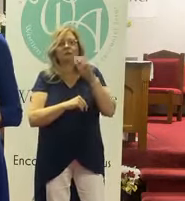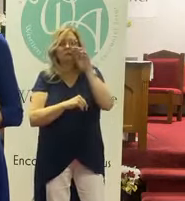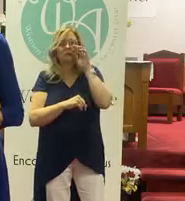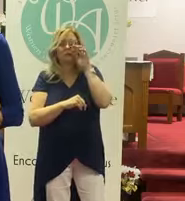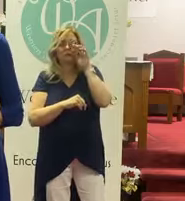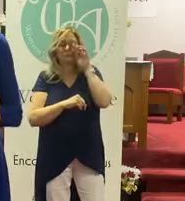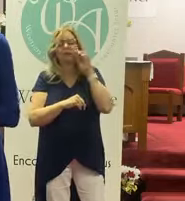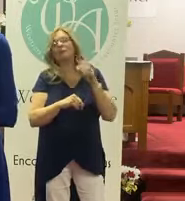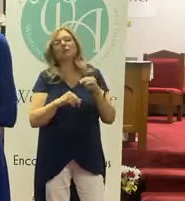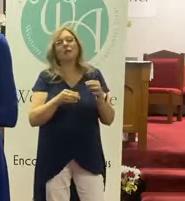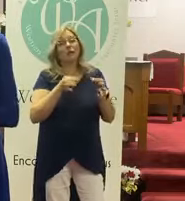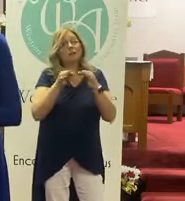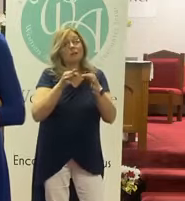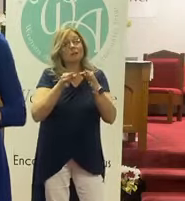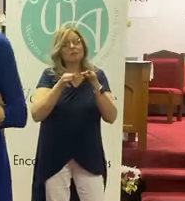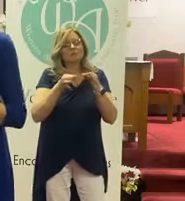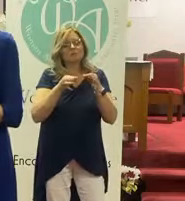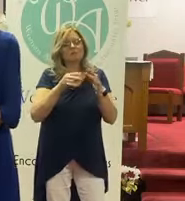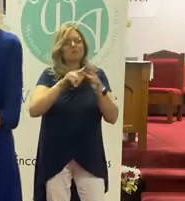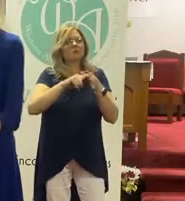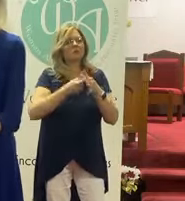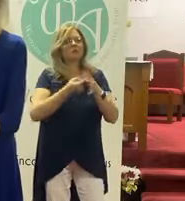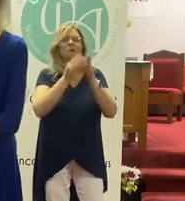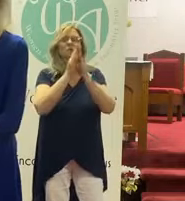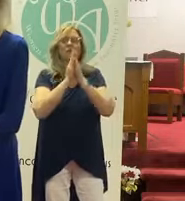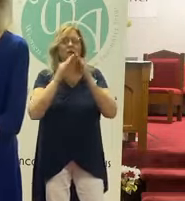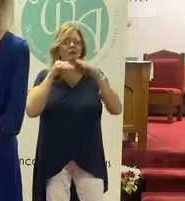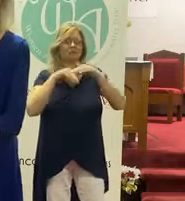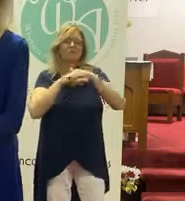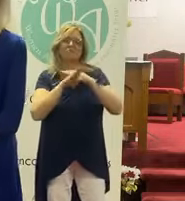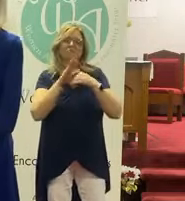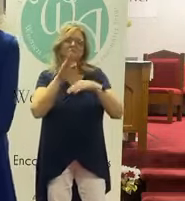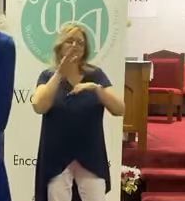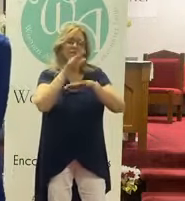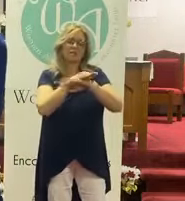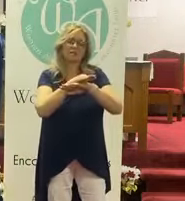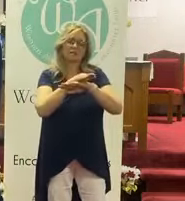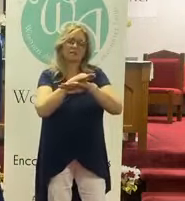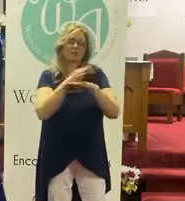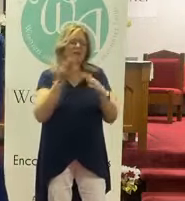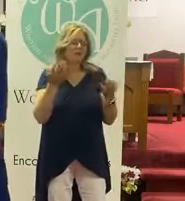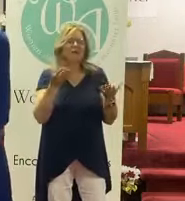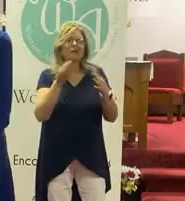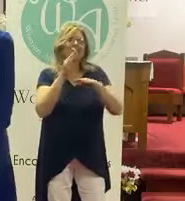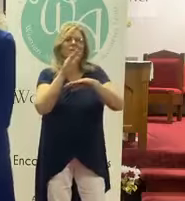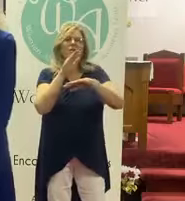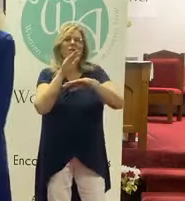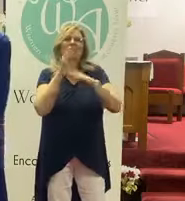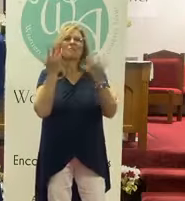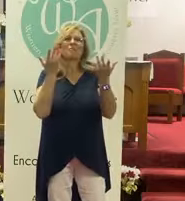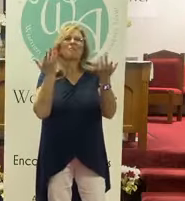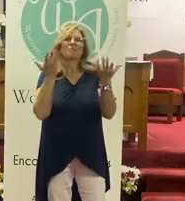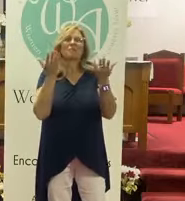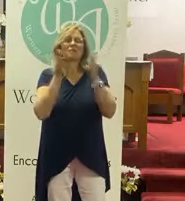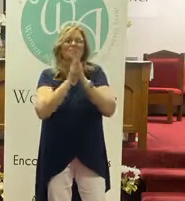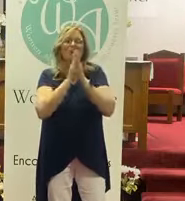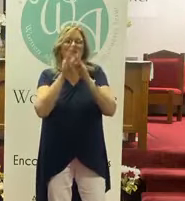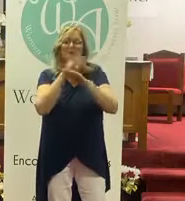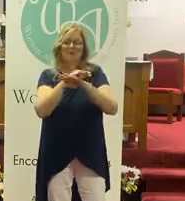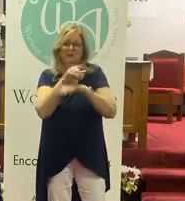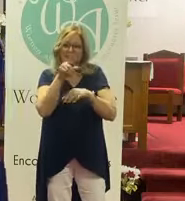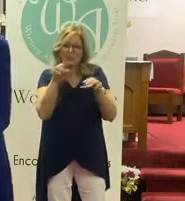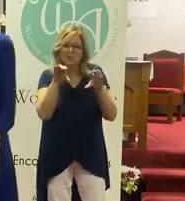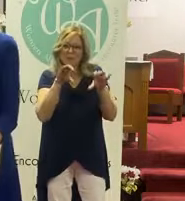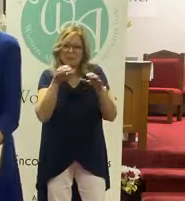So it tells us that they started praying in the middle of the night. What is it about praying in the middle of the night? Have you ever done